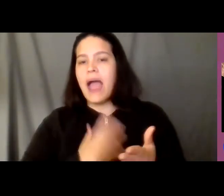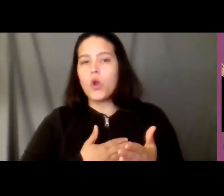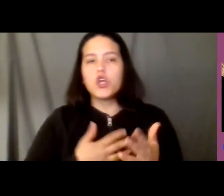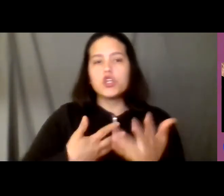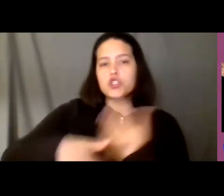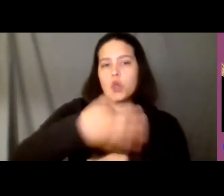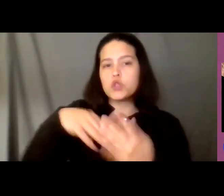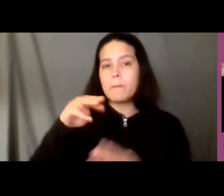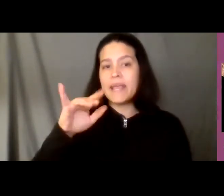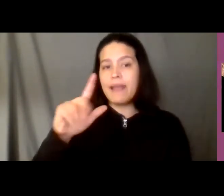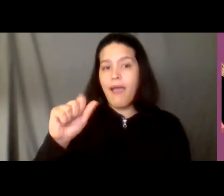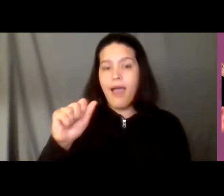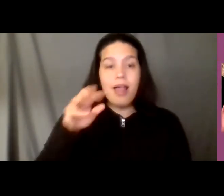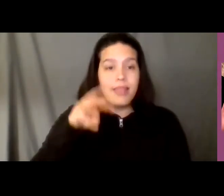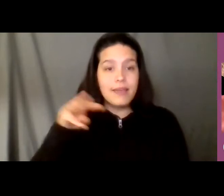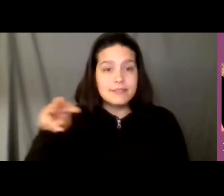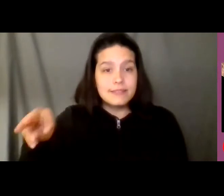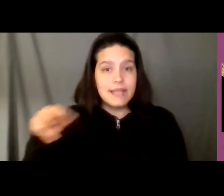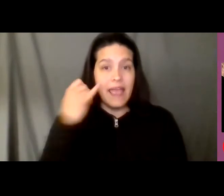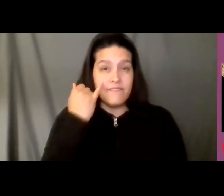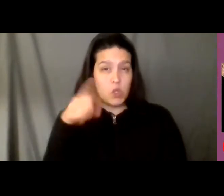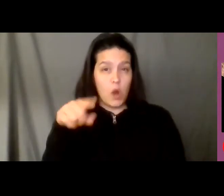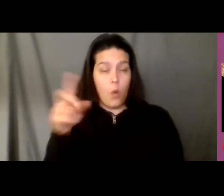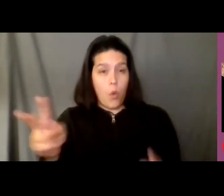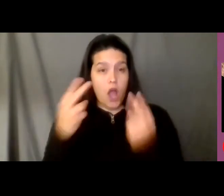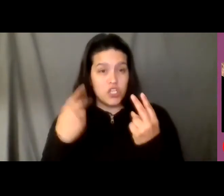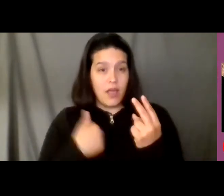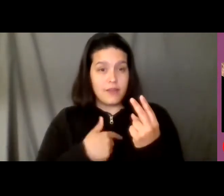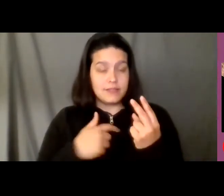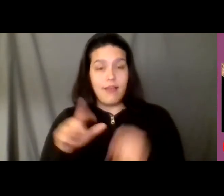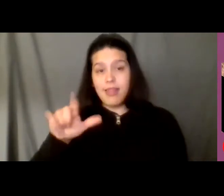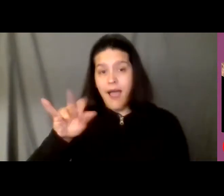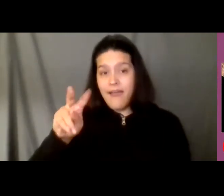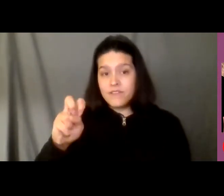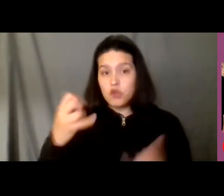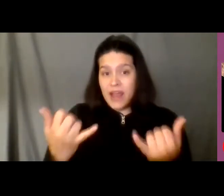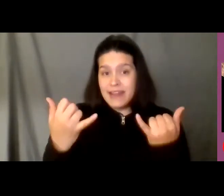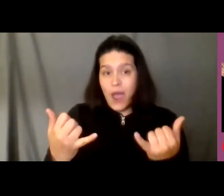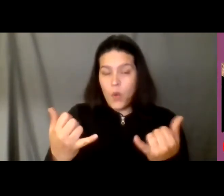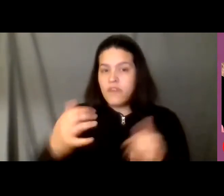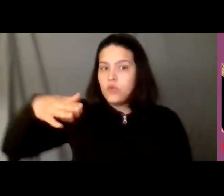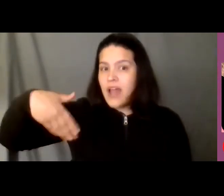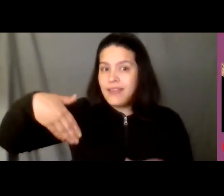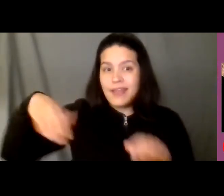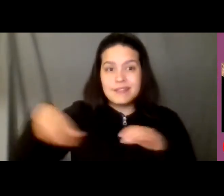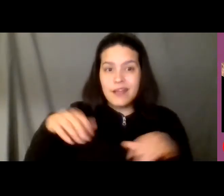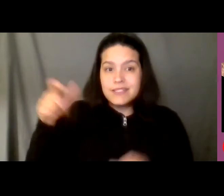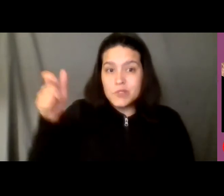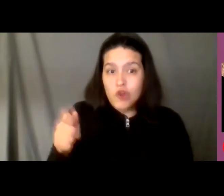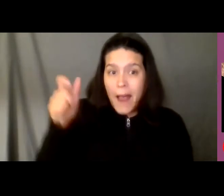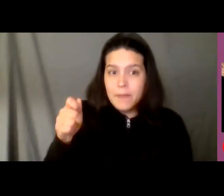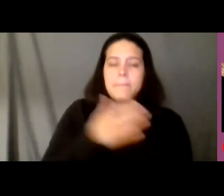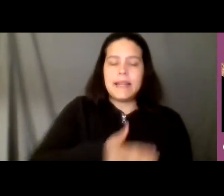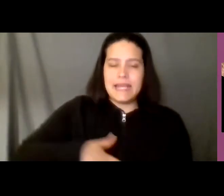links if you are watching us live at the moment and you haven't done this please subscribe or like